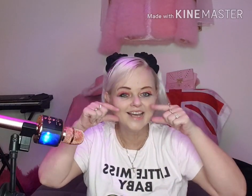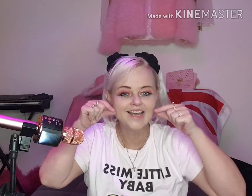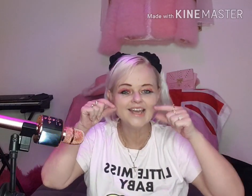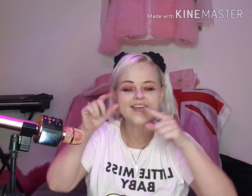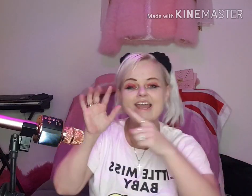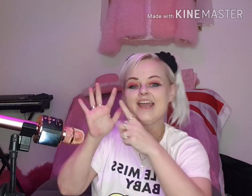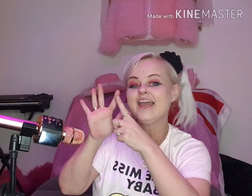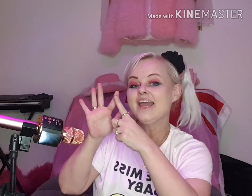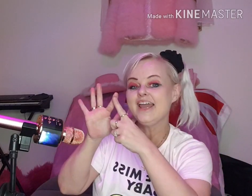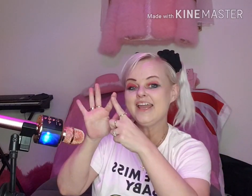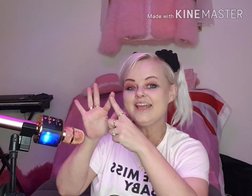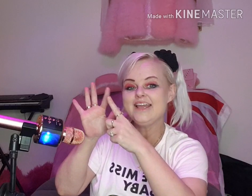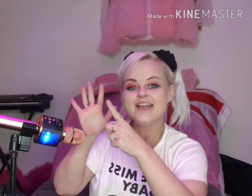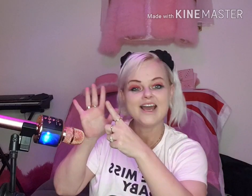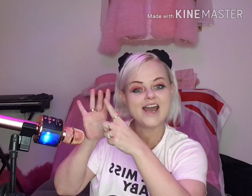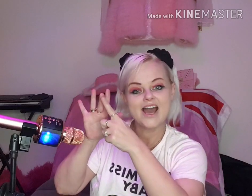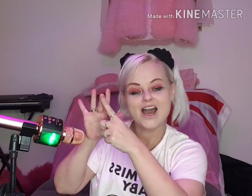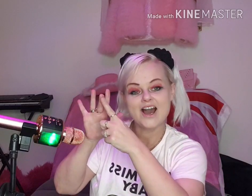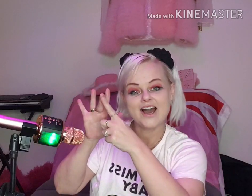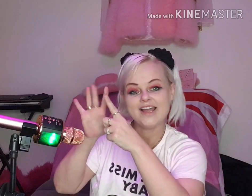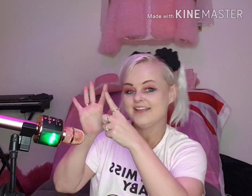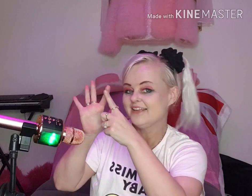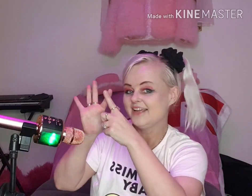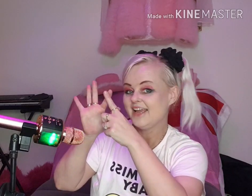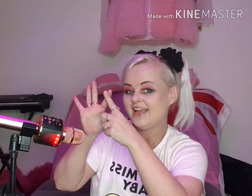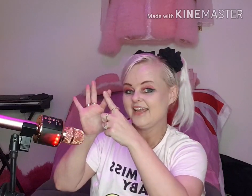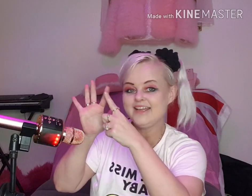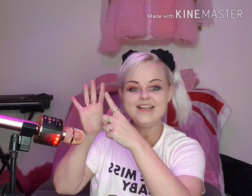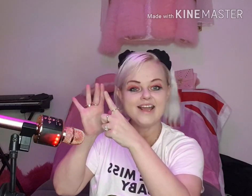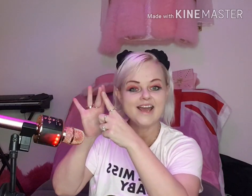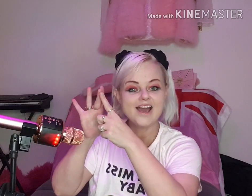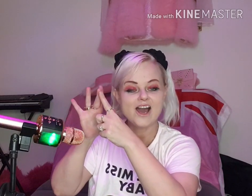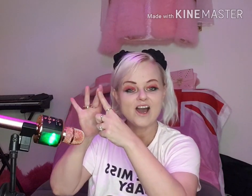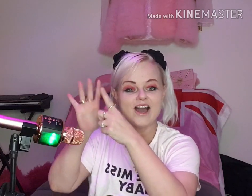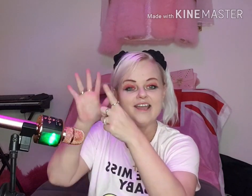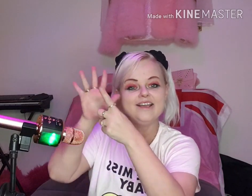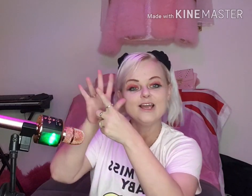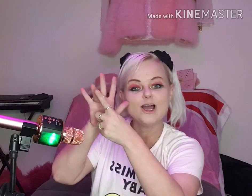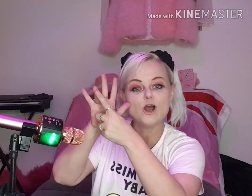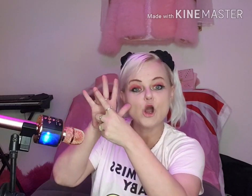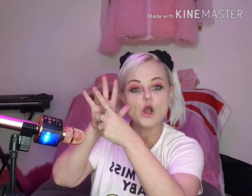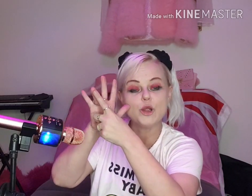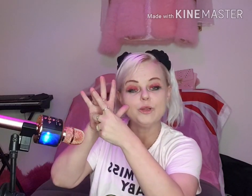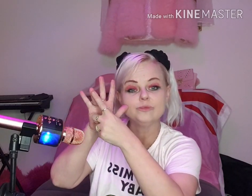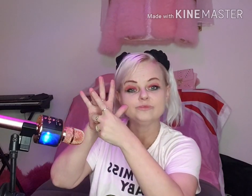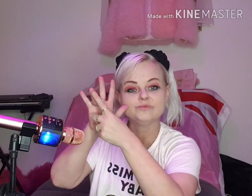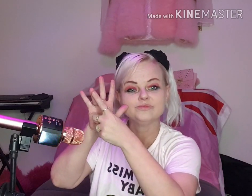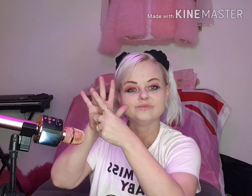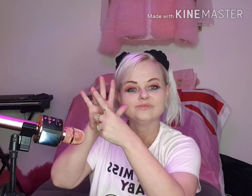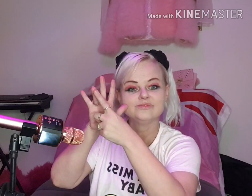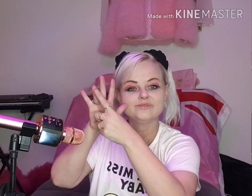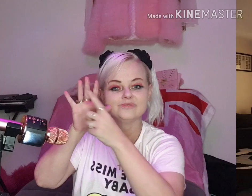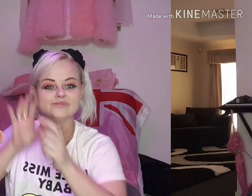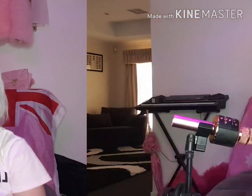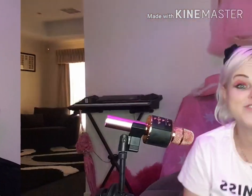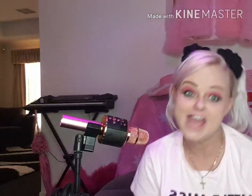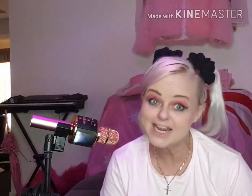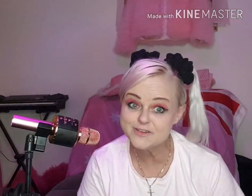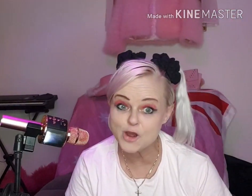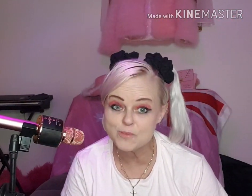E-I-E-I-O. Old for the end of Old